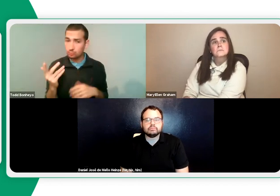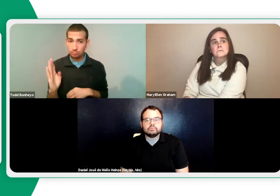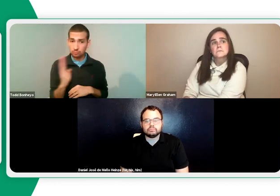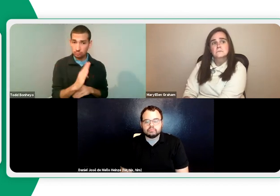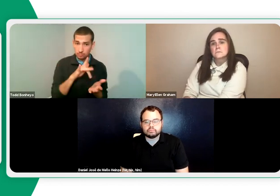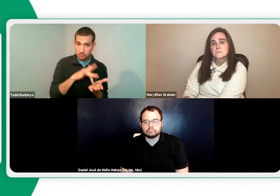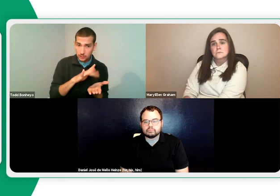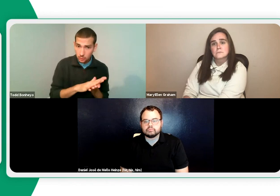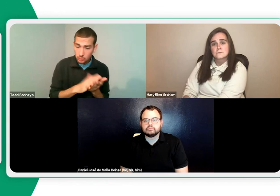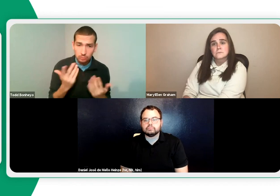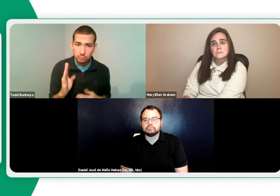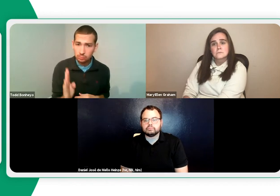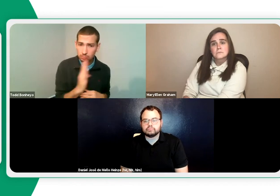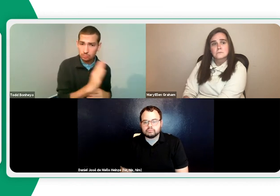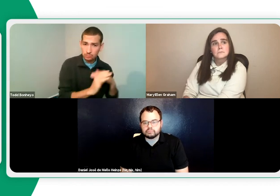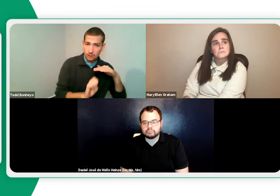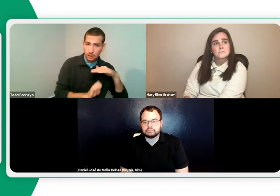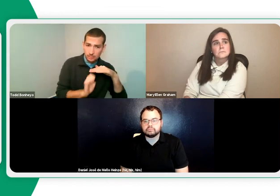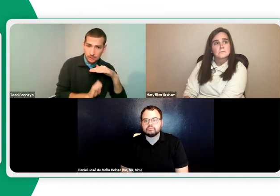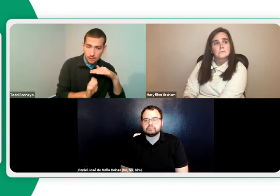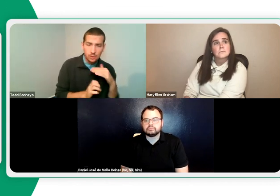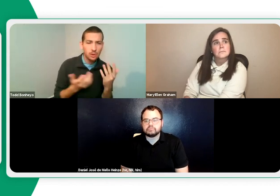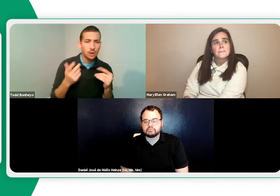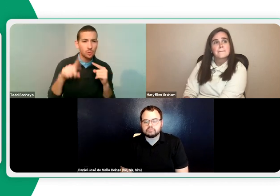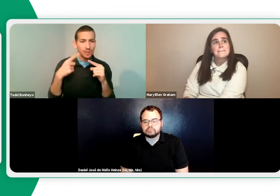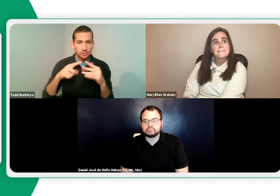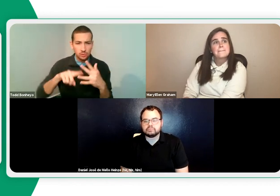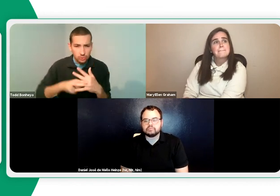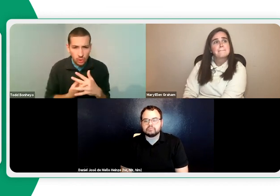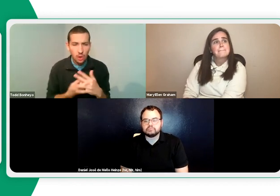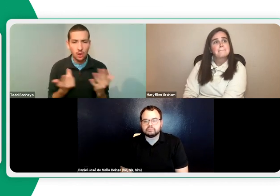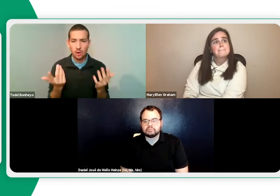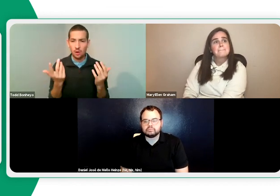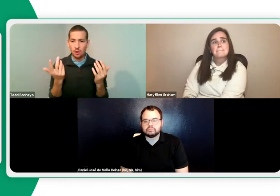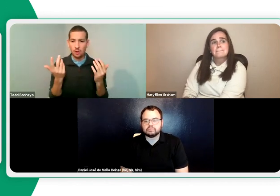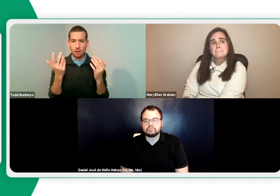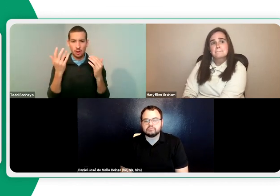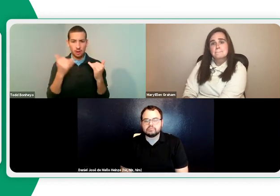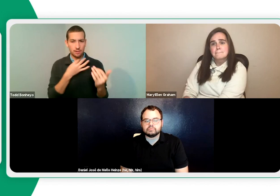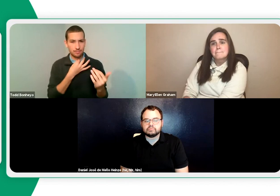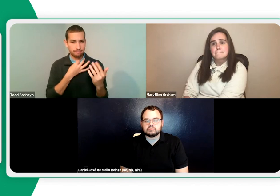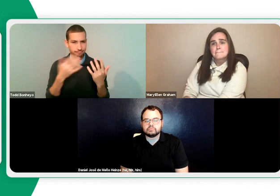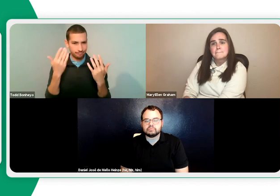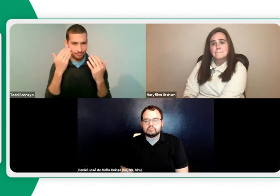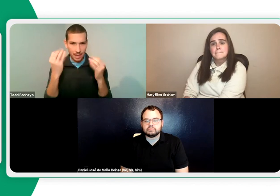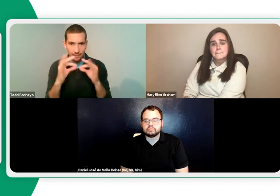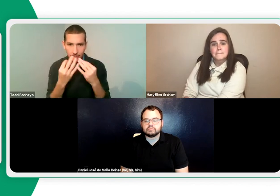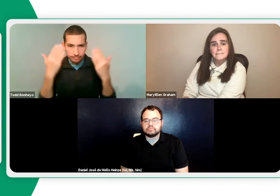should personal finance be taught in high school only? Or should it be taught earlier? Like, for example, middle school or elementary school?